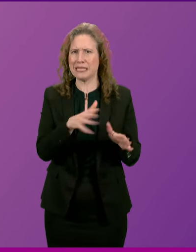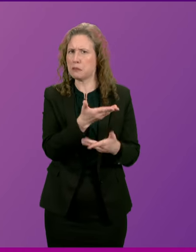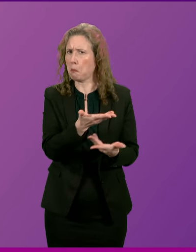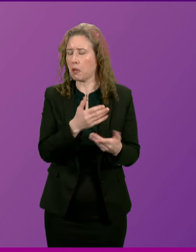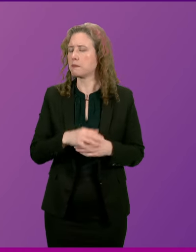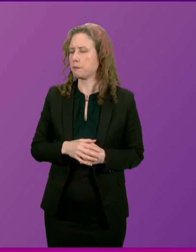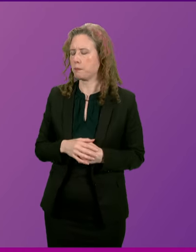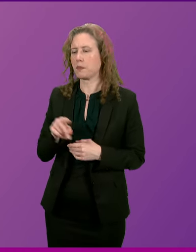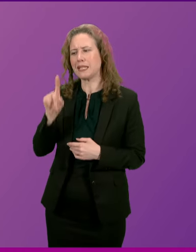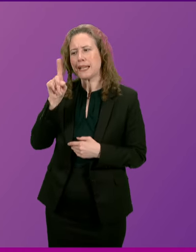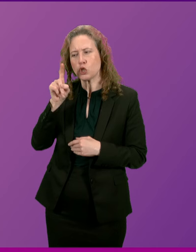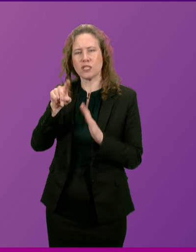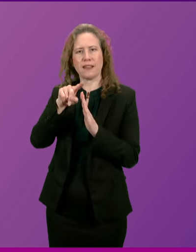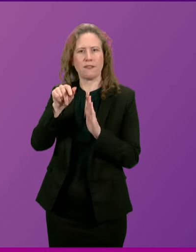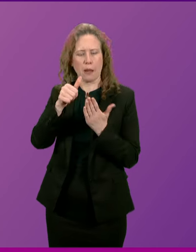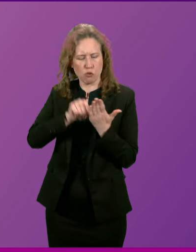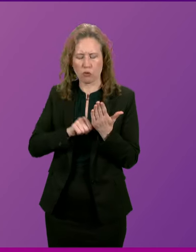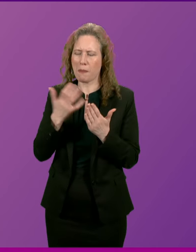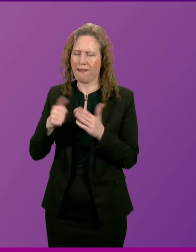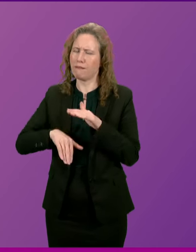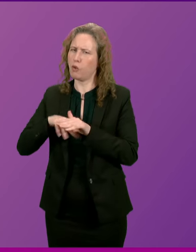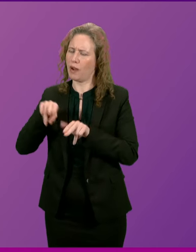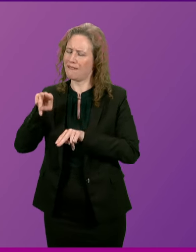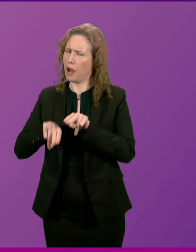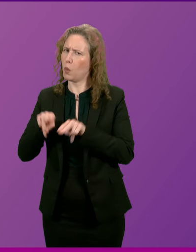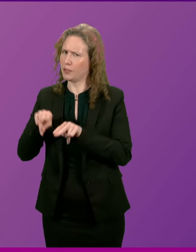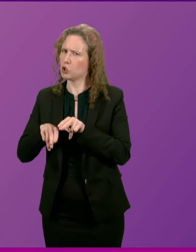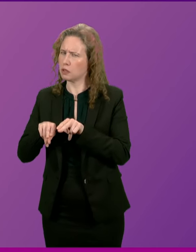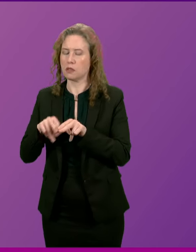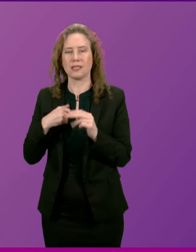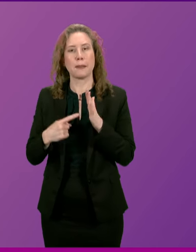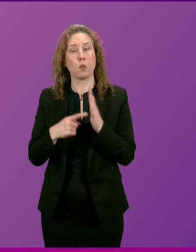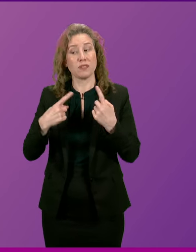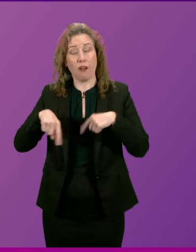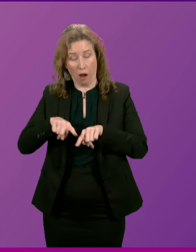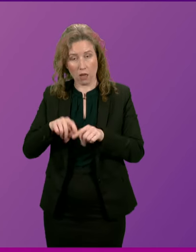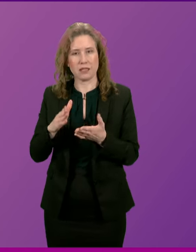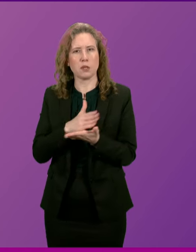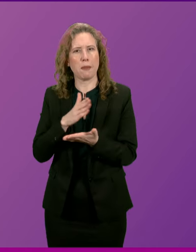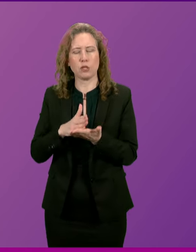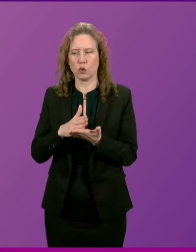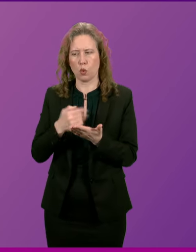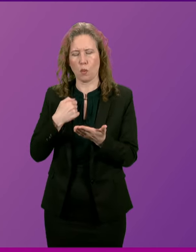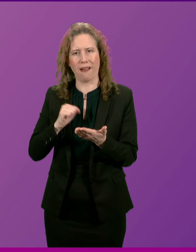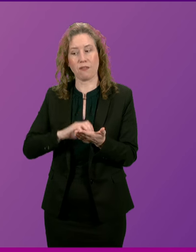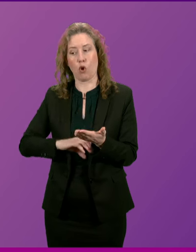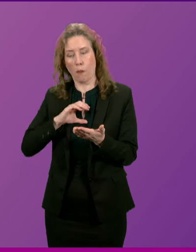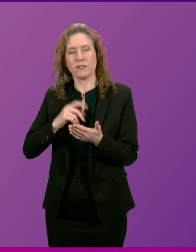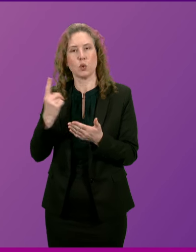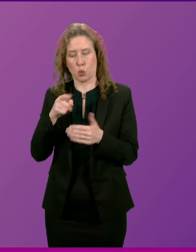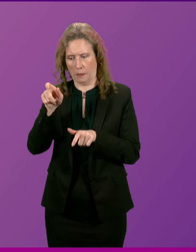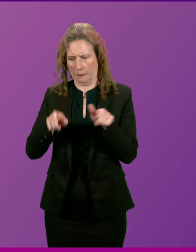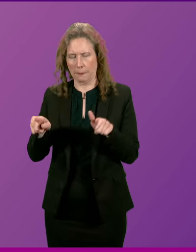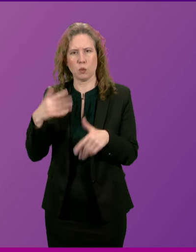initiatives and programmes, they are all fully evaluated. And what's important for us is to make sure that it has the confidence of victims